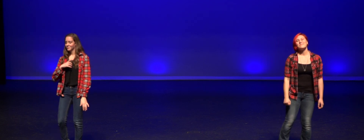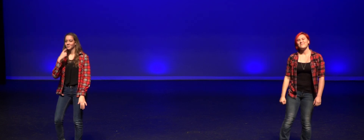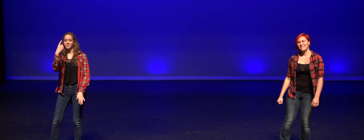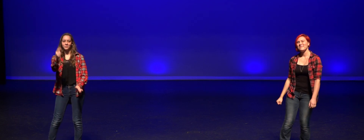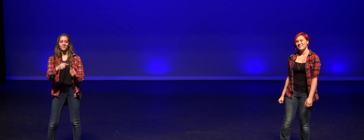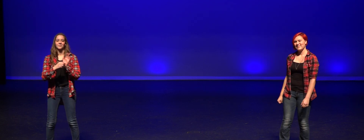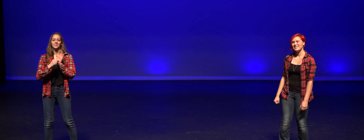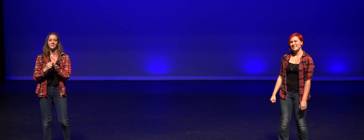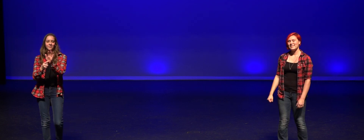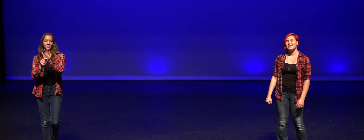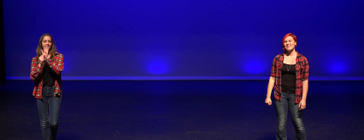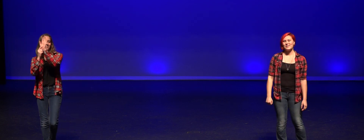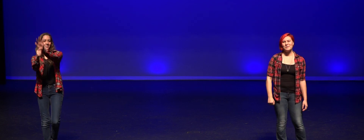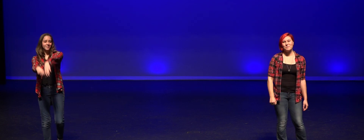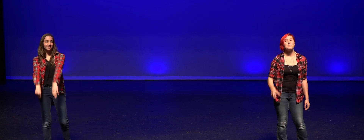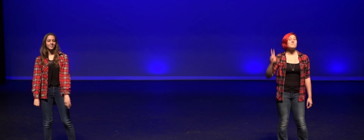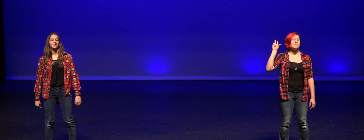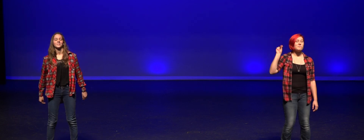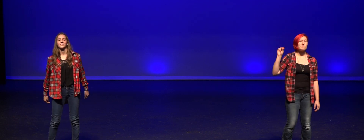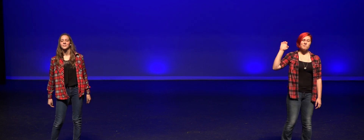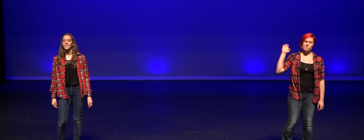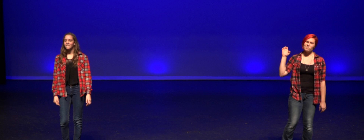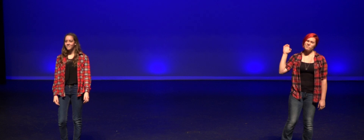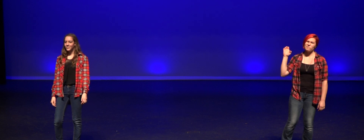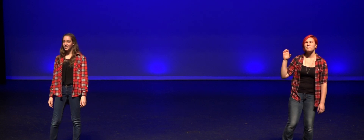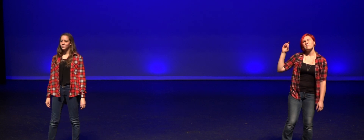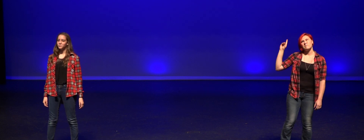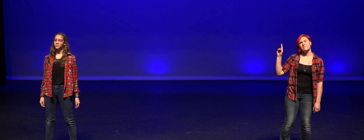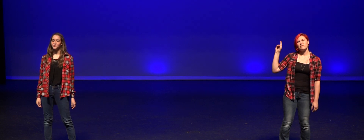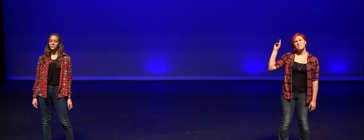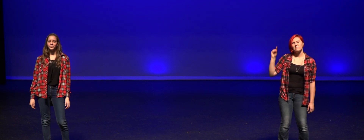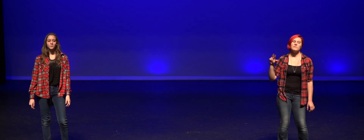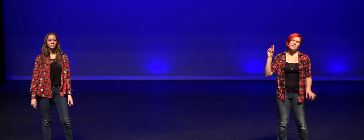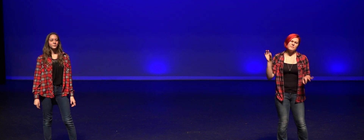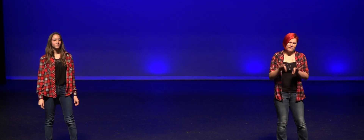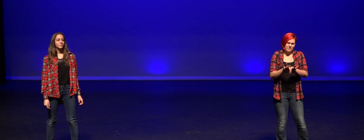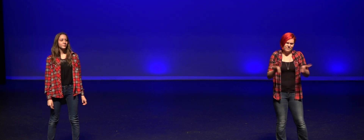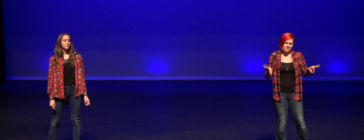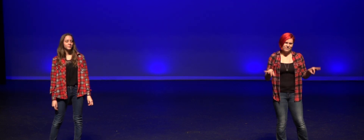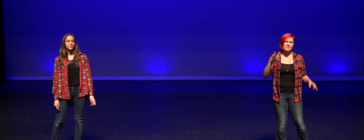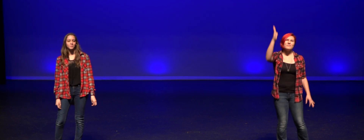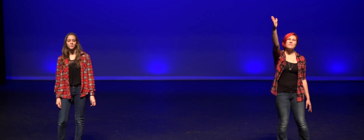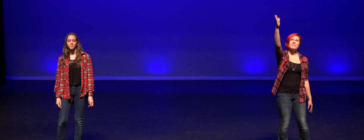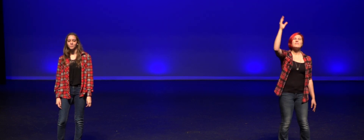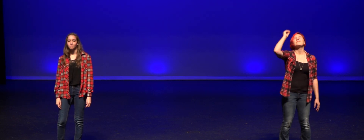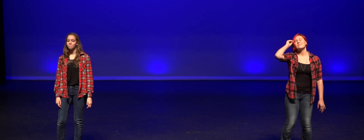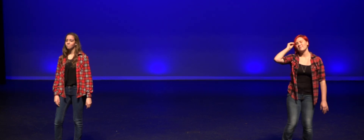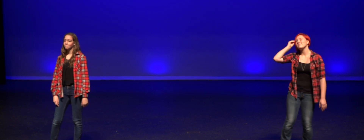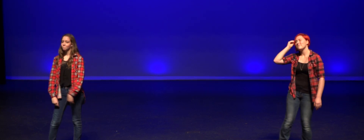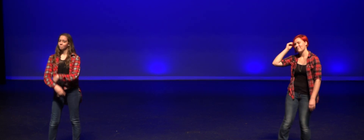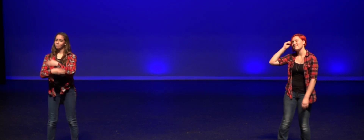boy with a one-man show No university, no degree, no law, no